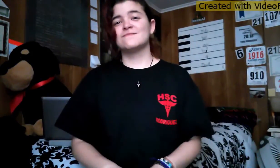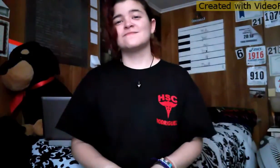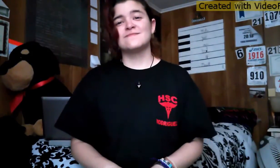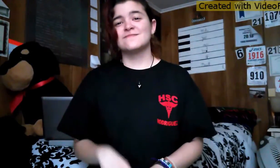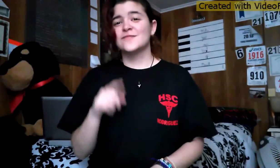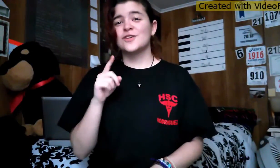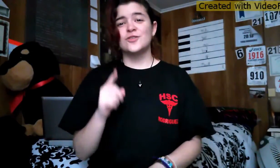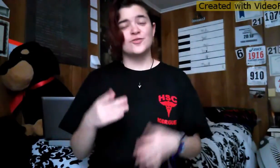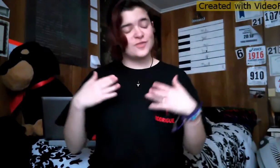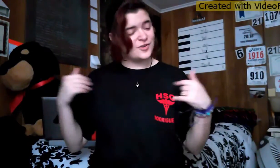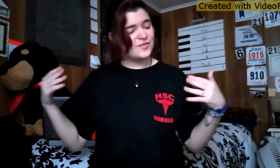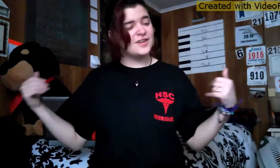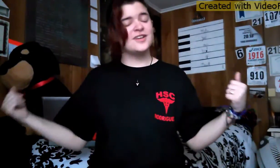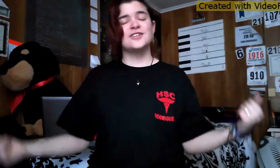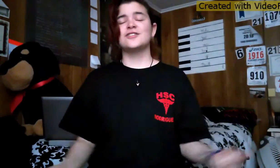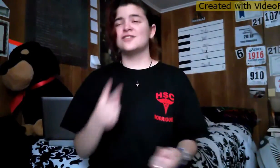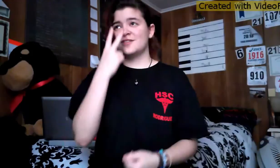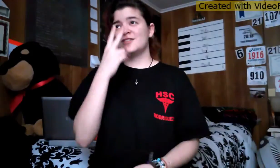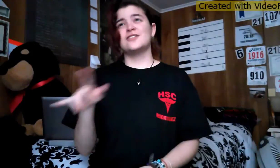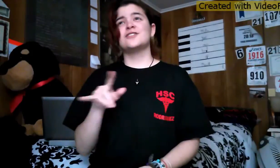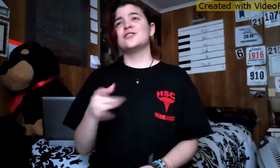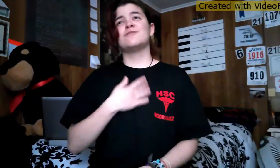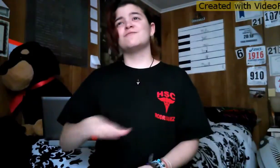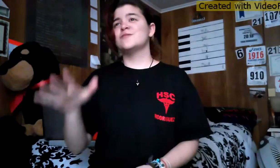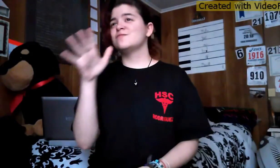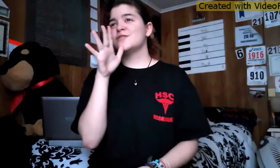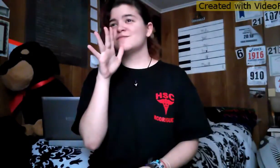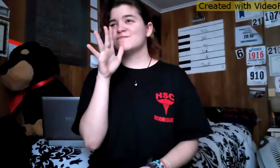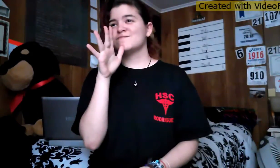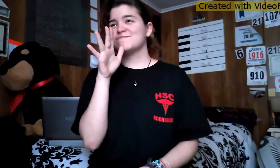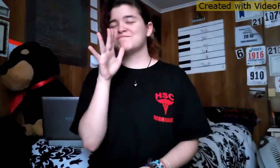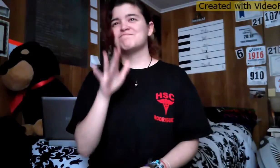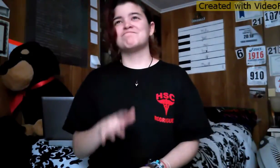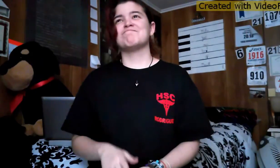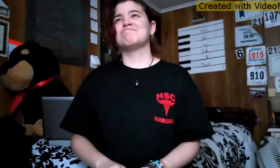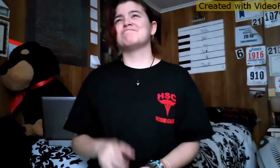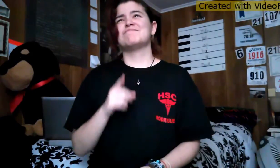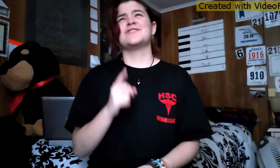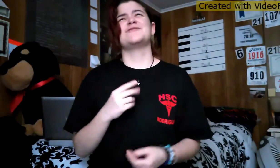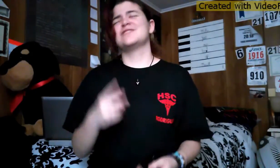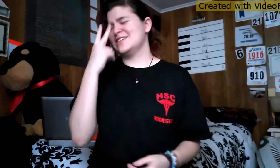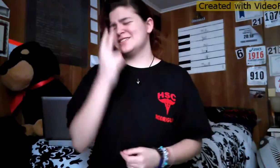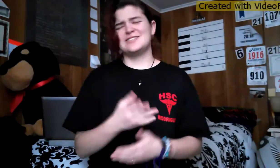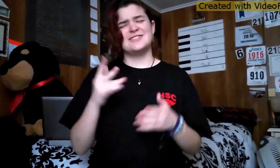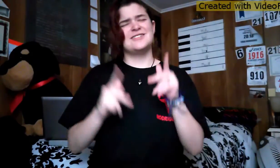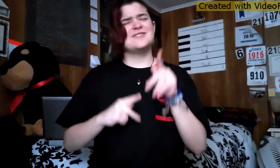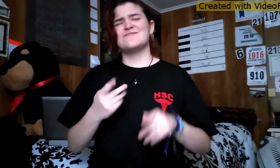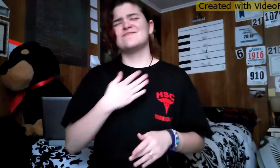You are an angel in the shape of my mom You got to see the person